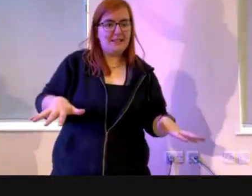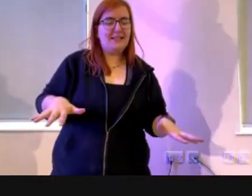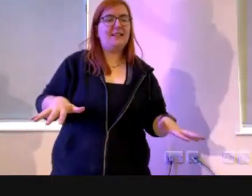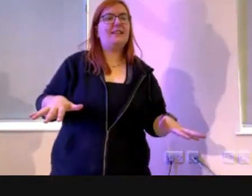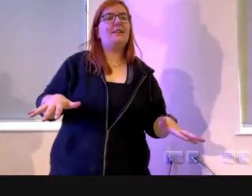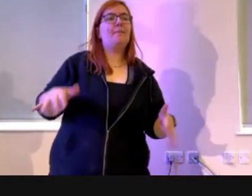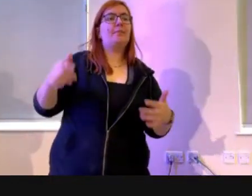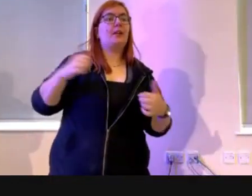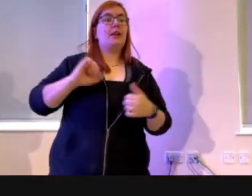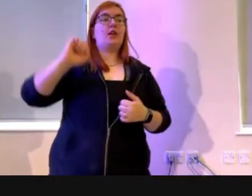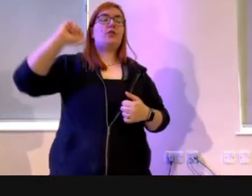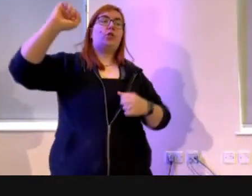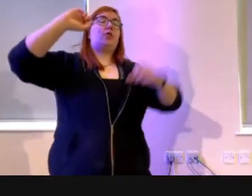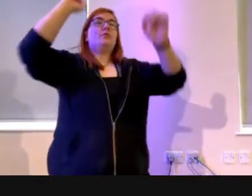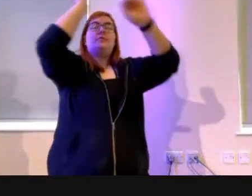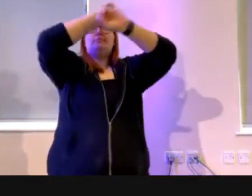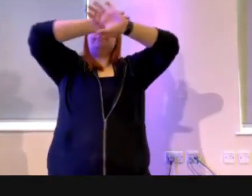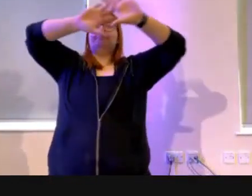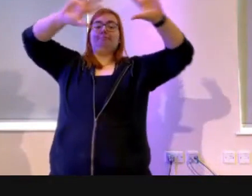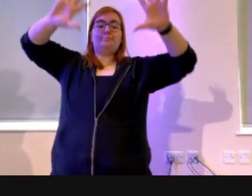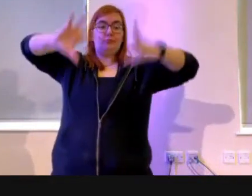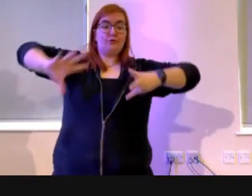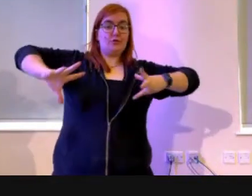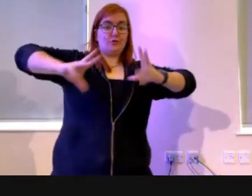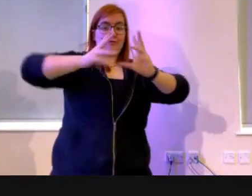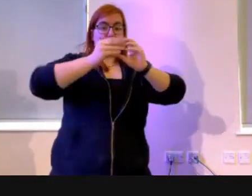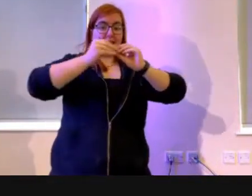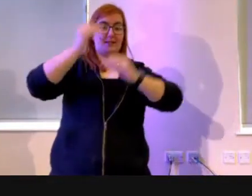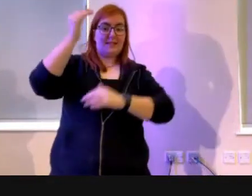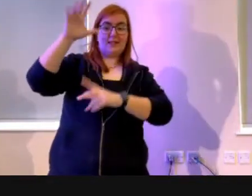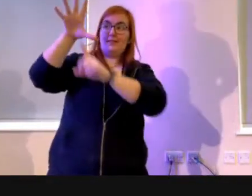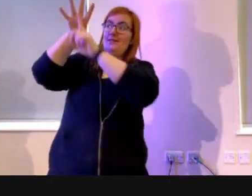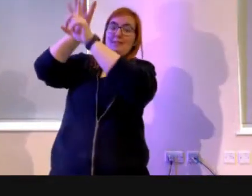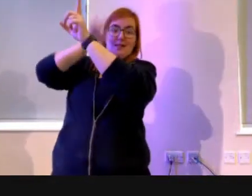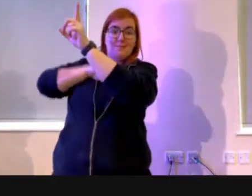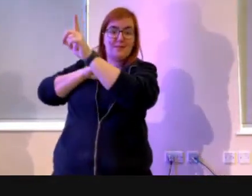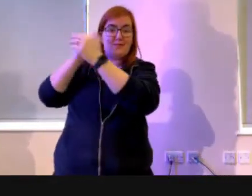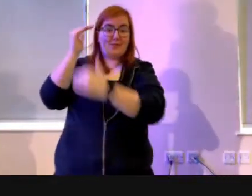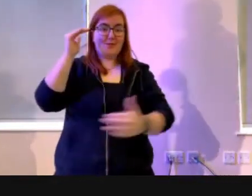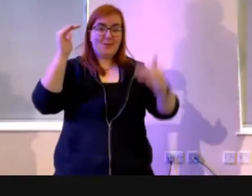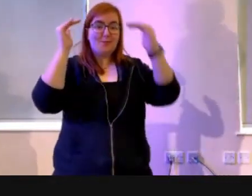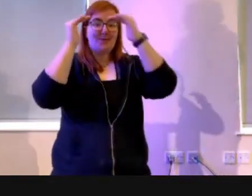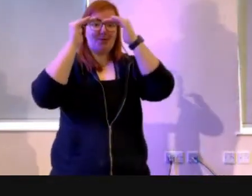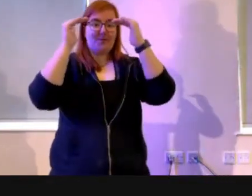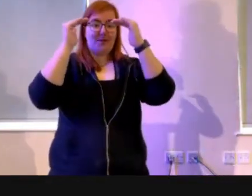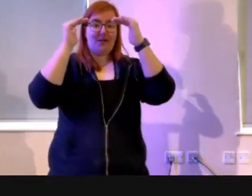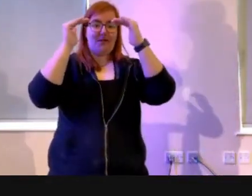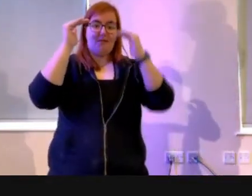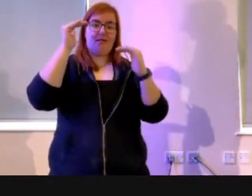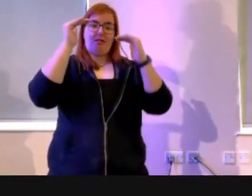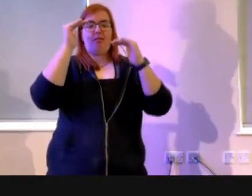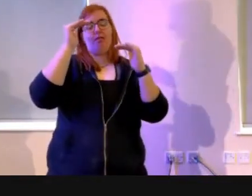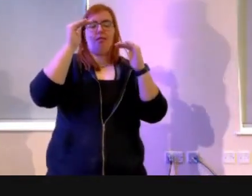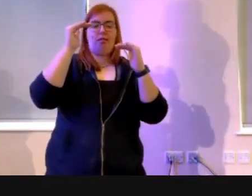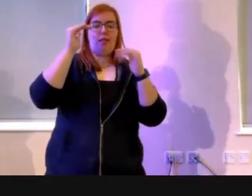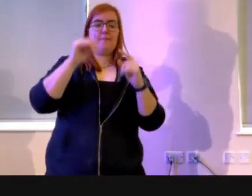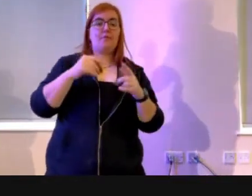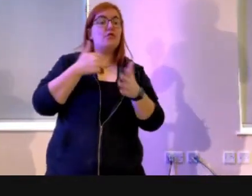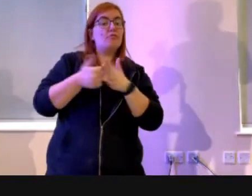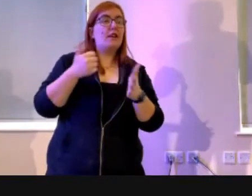live up to the image of God that we are created in. And too often, we can use a list like that and we can pick just